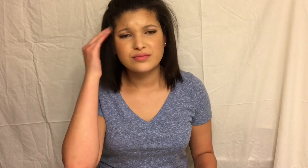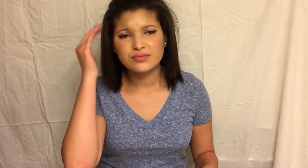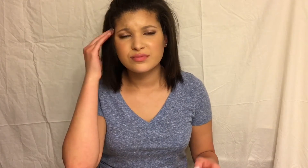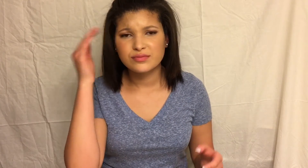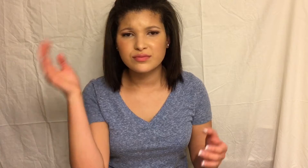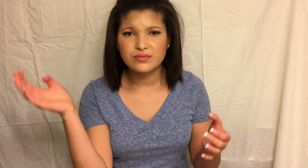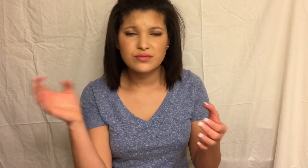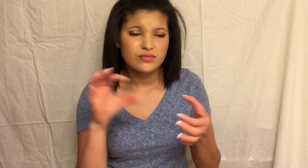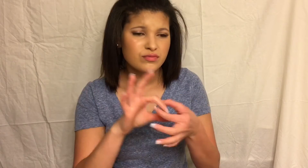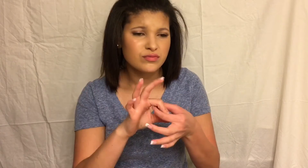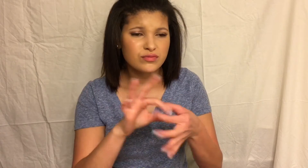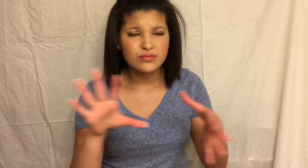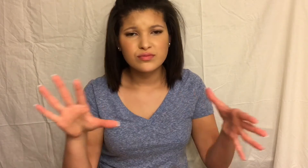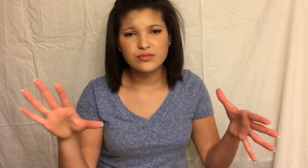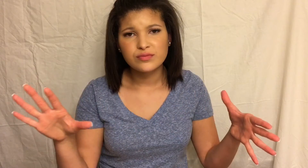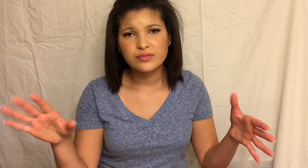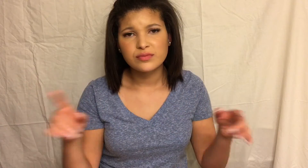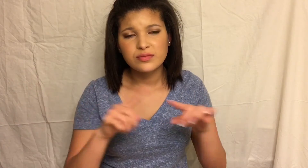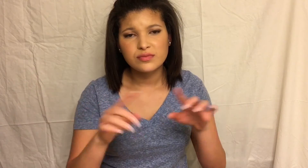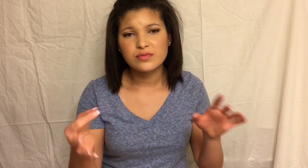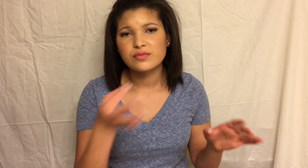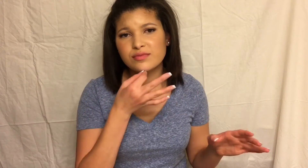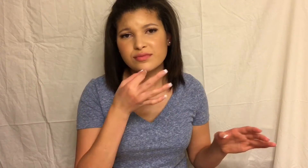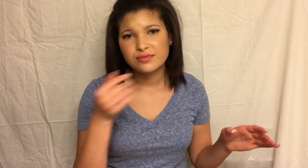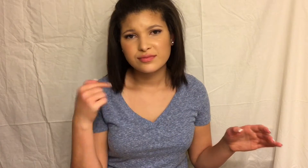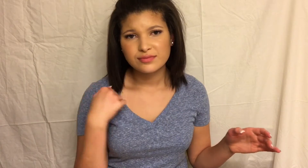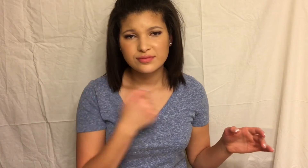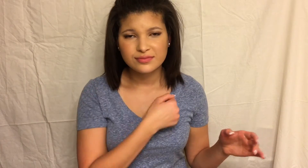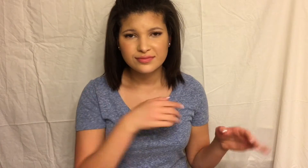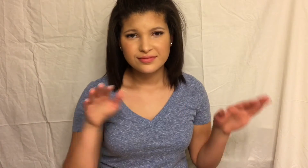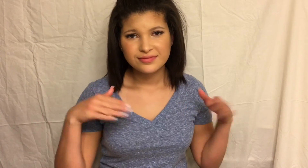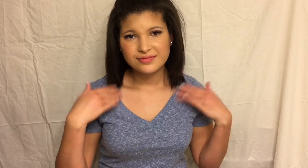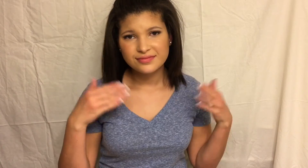soon we'll found